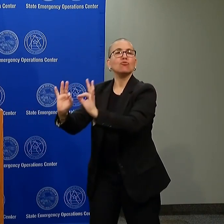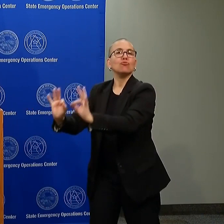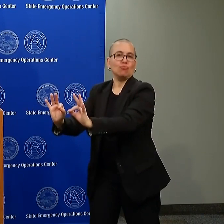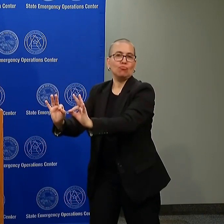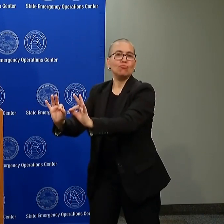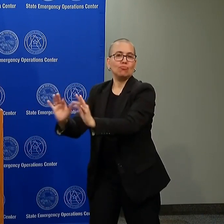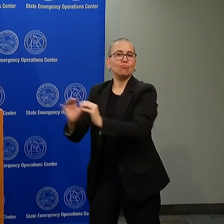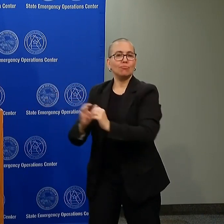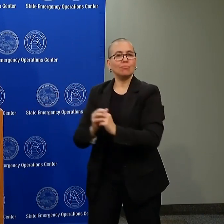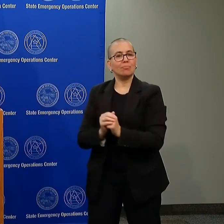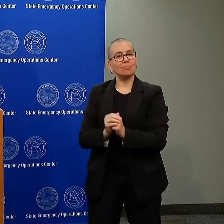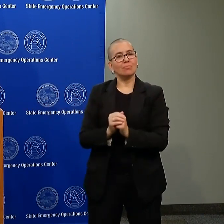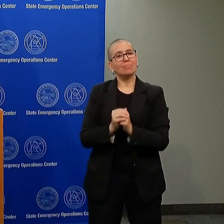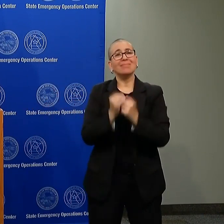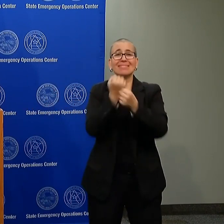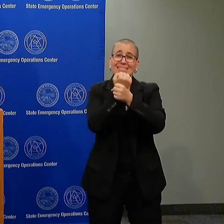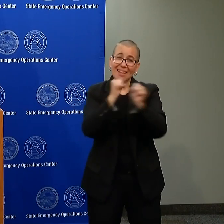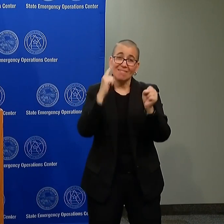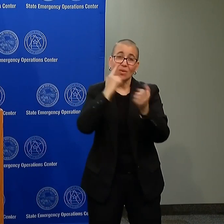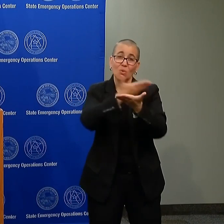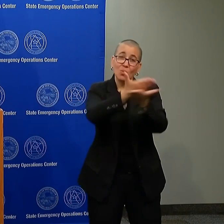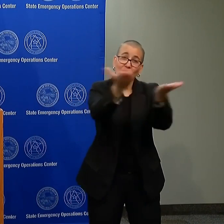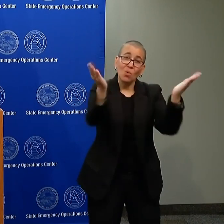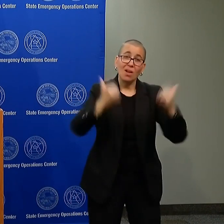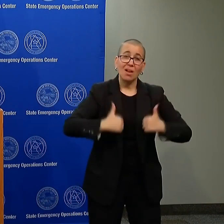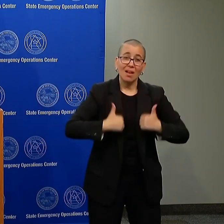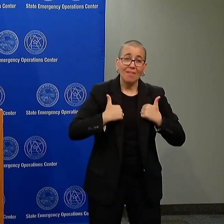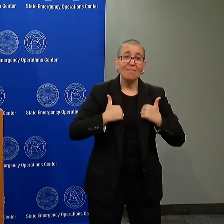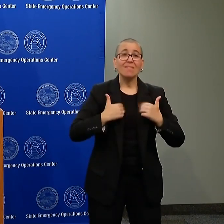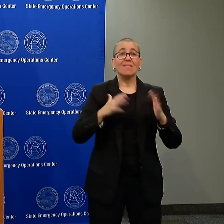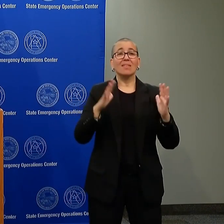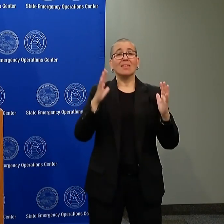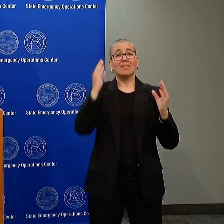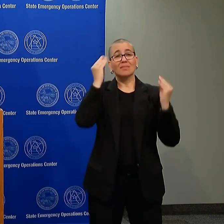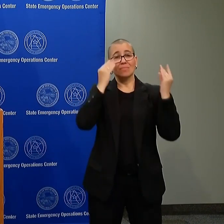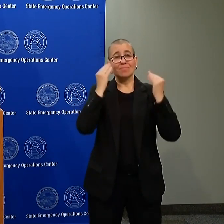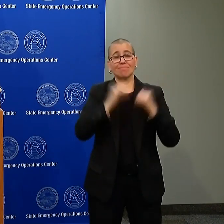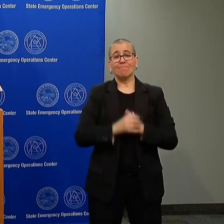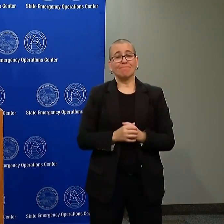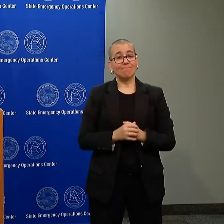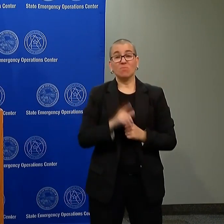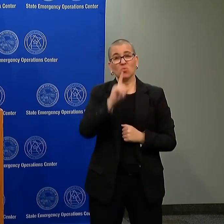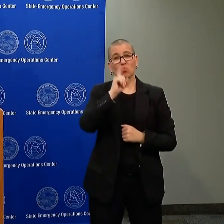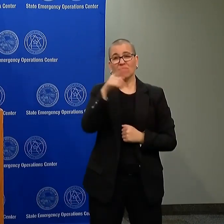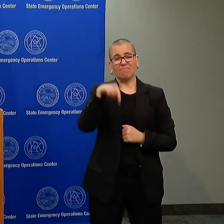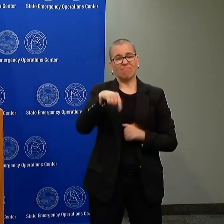every single person who lives or visits this wonderful state. Thank you.